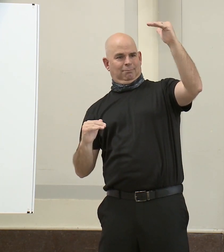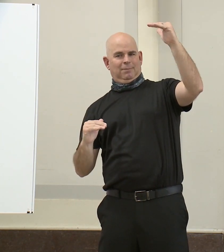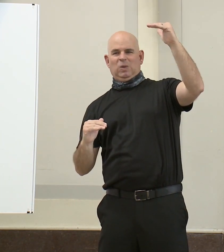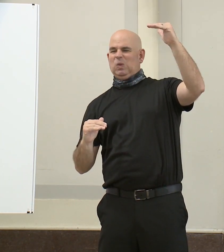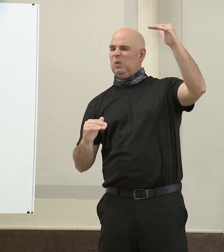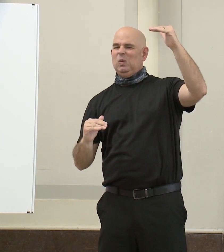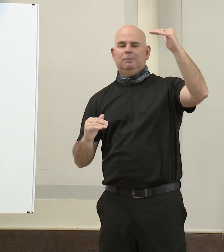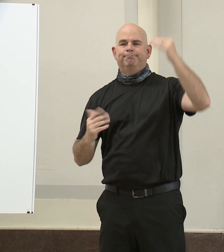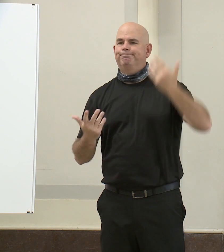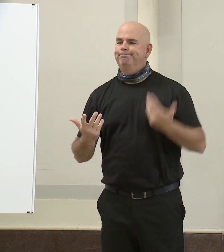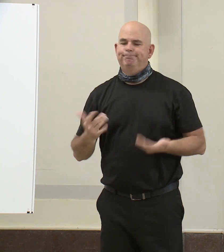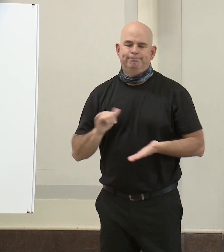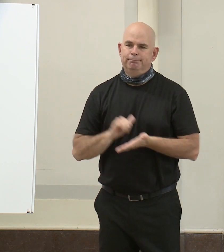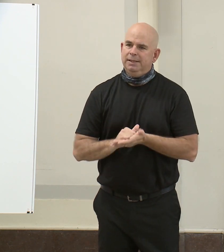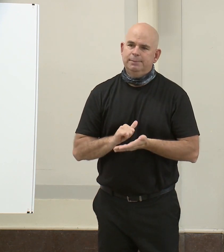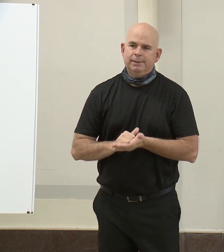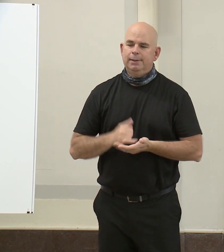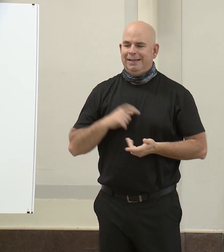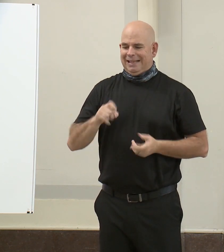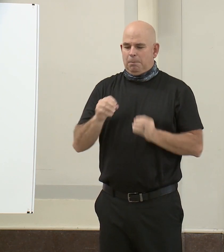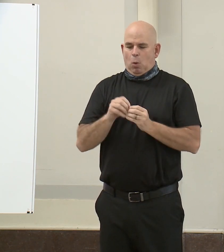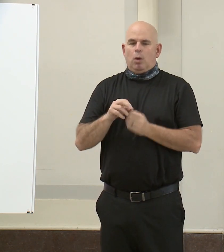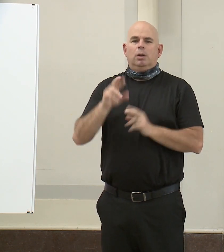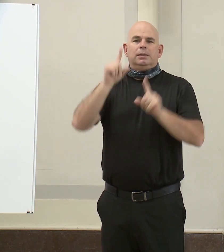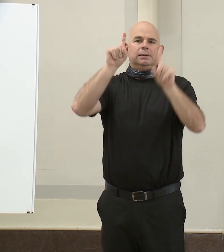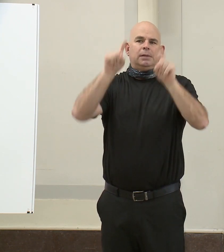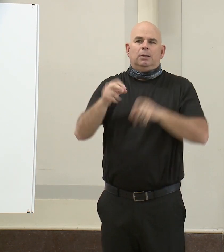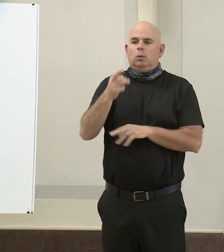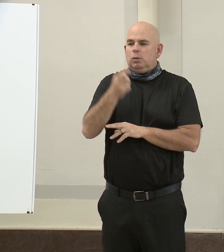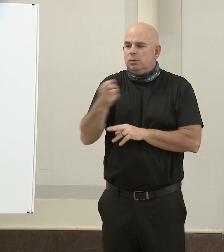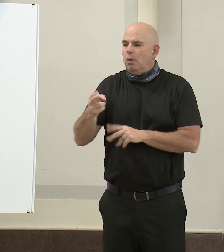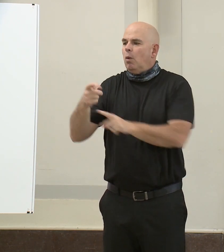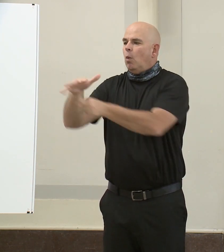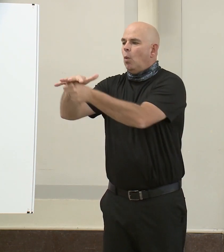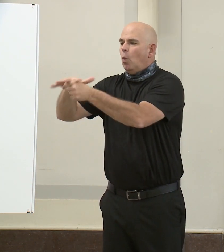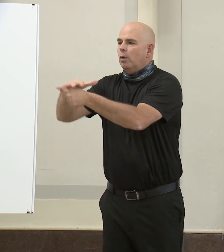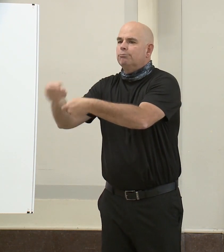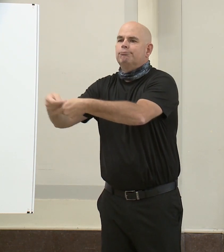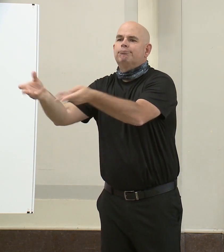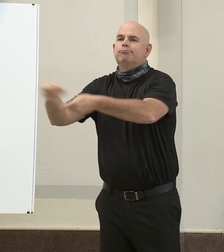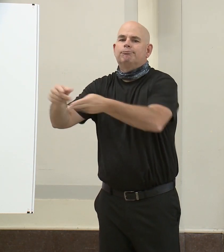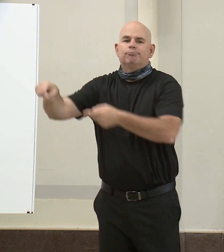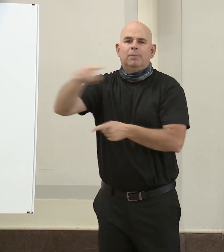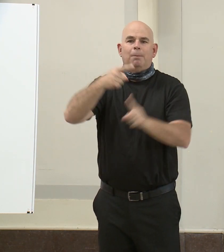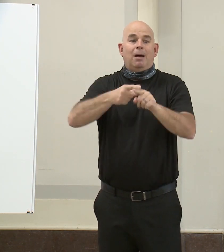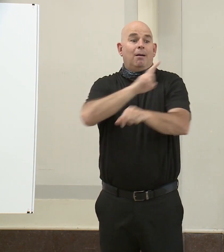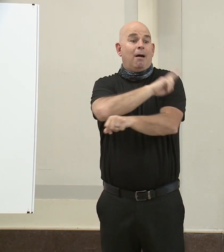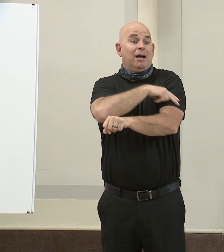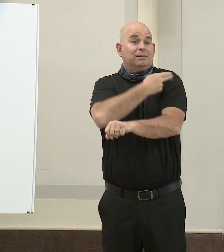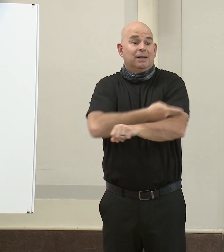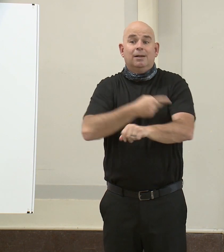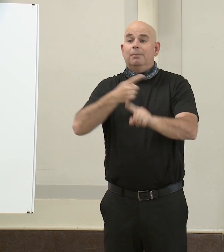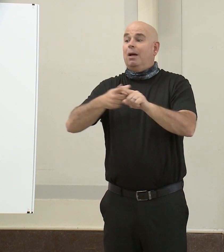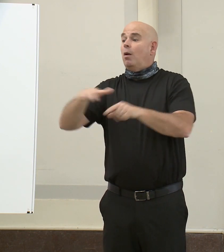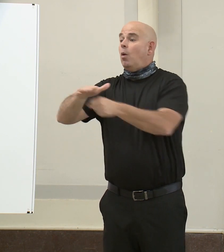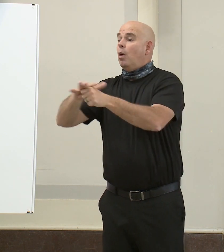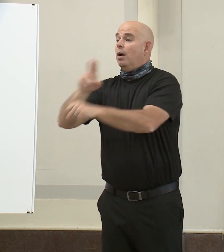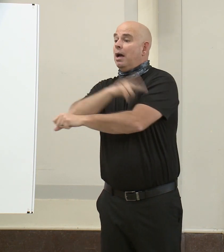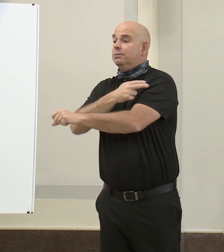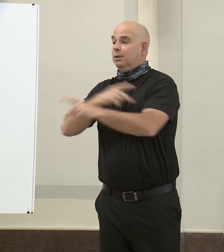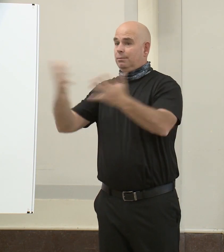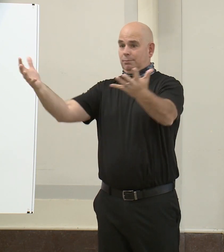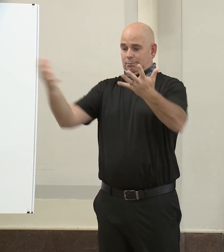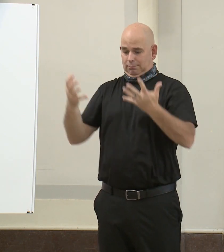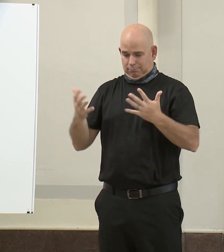resources have come from the city of Baltimore and our local hospitals. So as you can see, there is a large disparity between